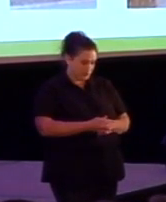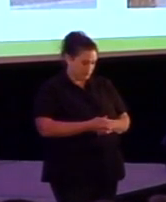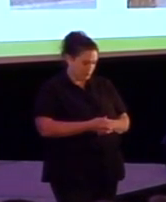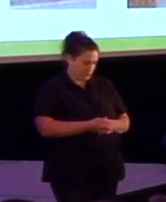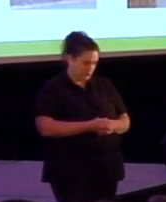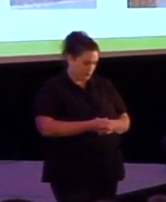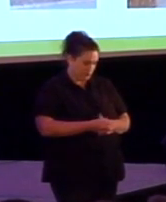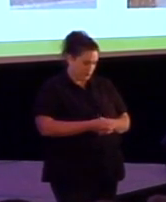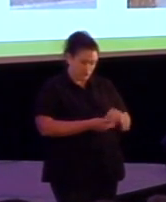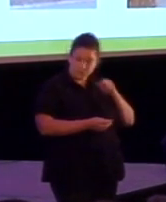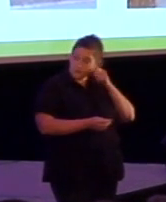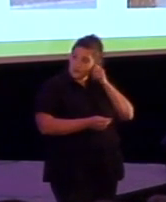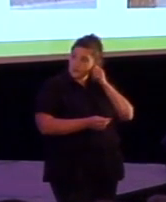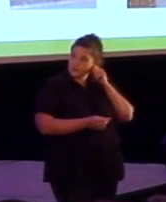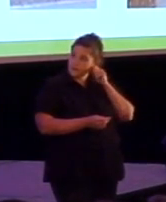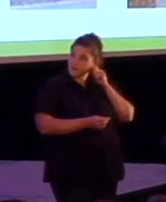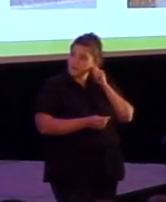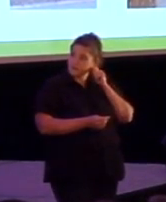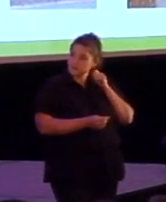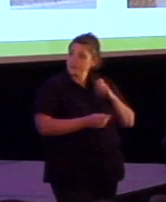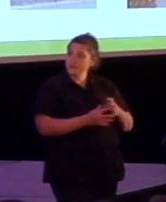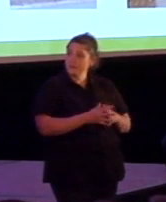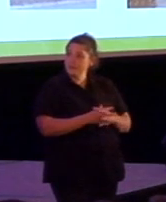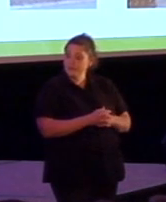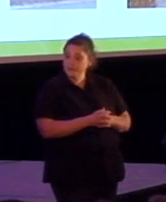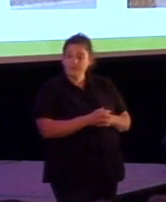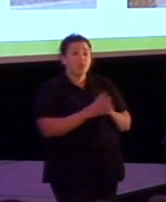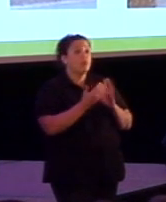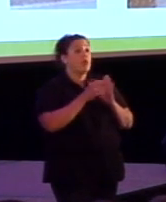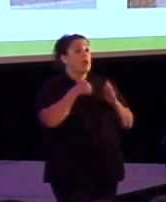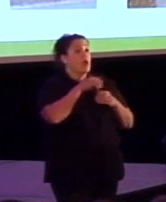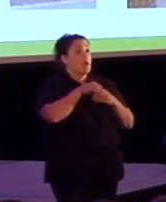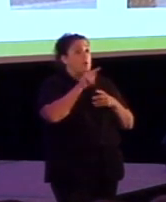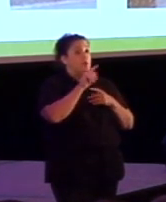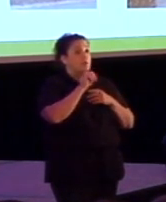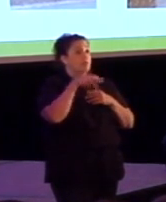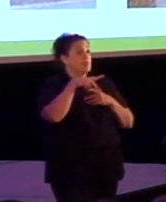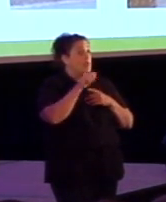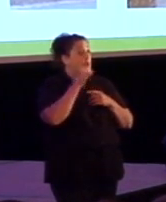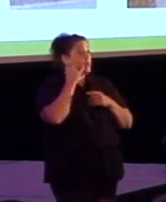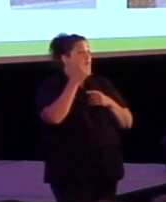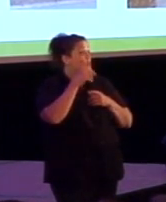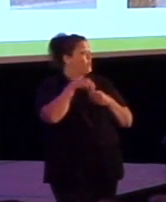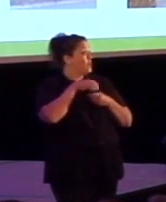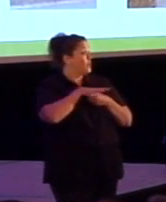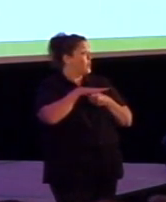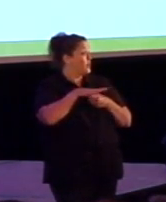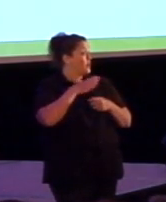Again, I reside in Tampa, Florida, and anybody that is in the neighborhood, I hope you'll look me up.